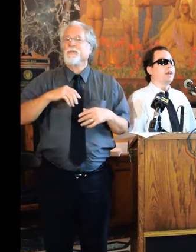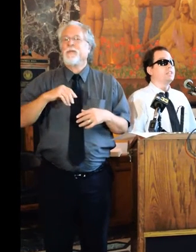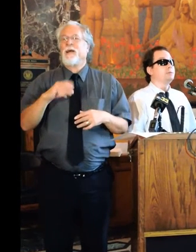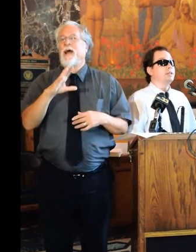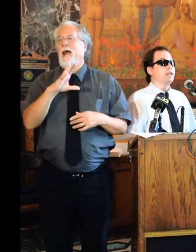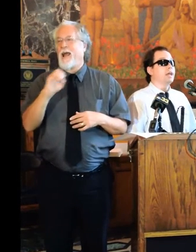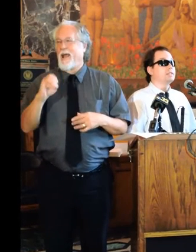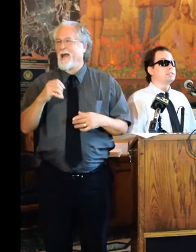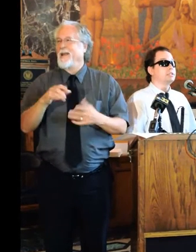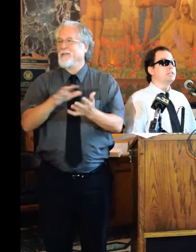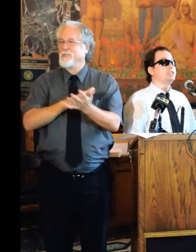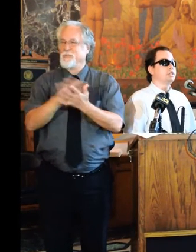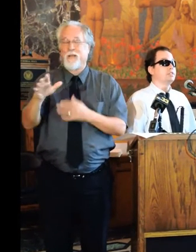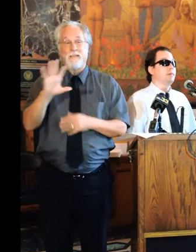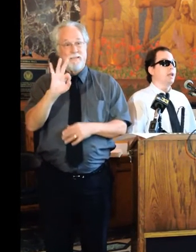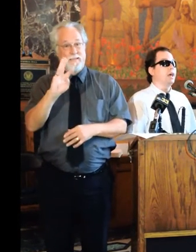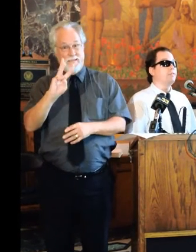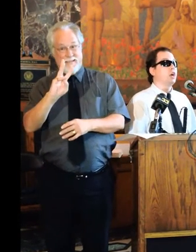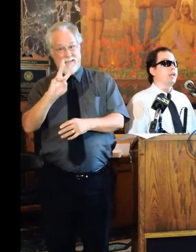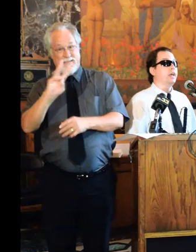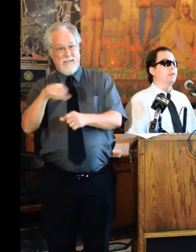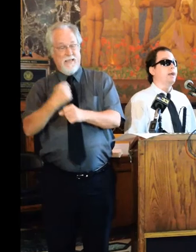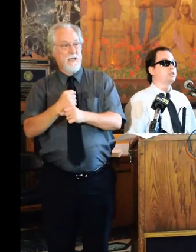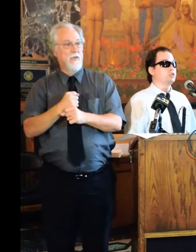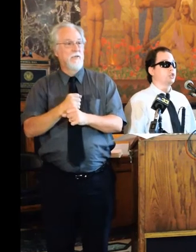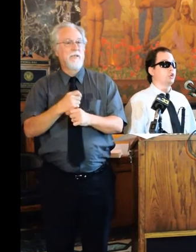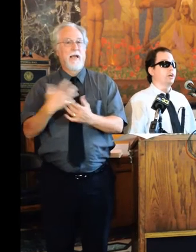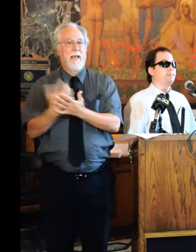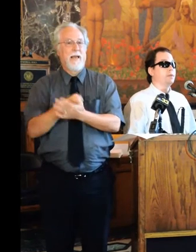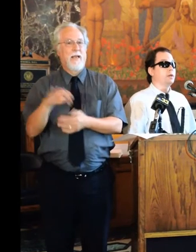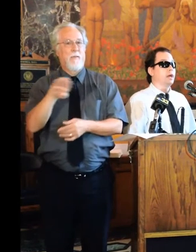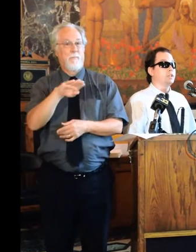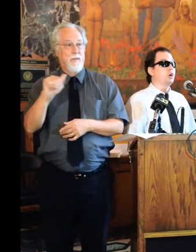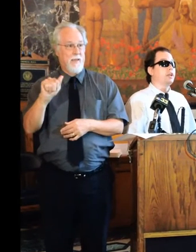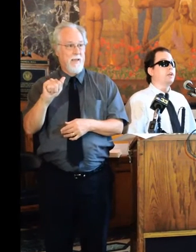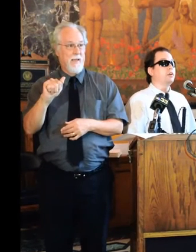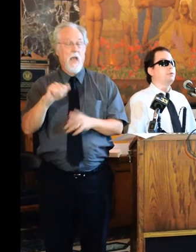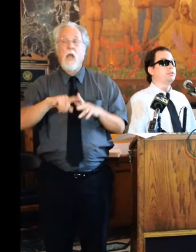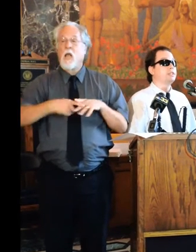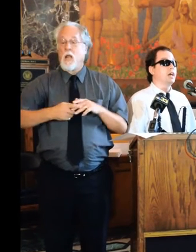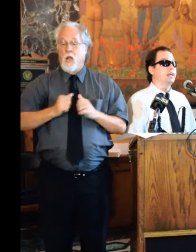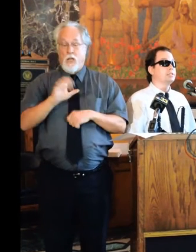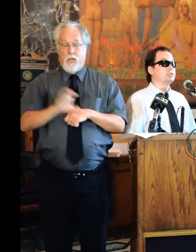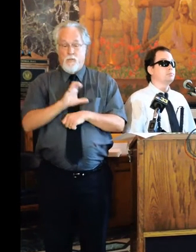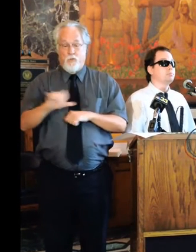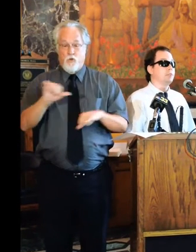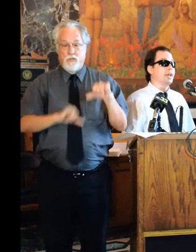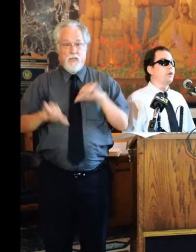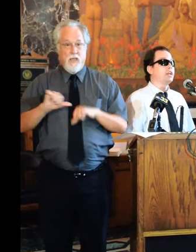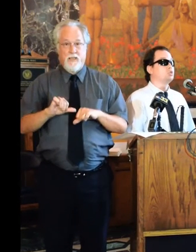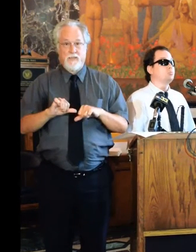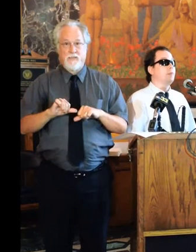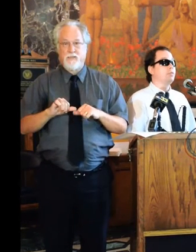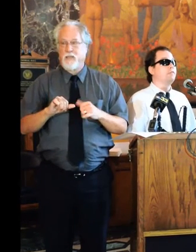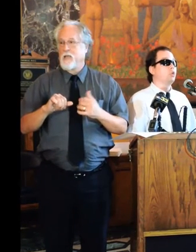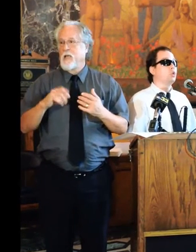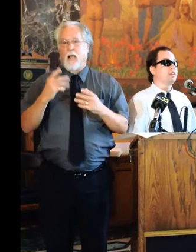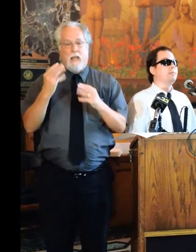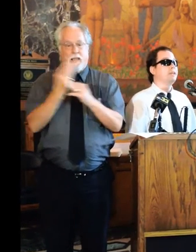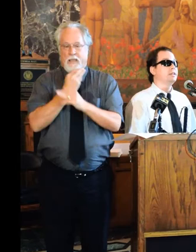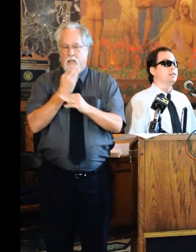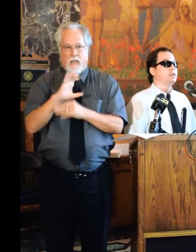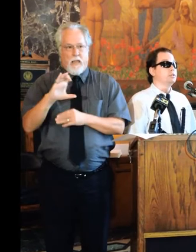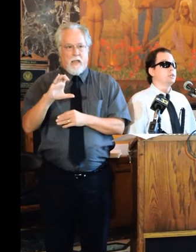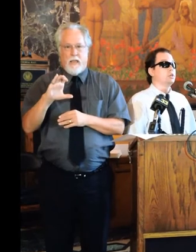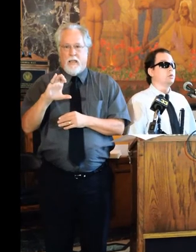And, I spent the next six years of my life trying to get a bachelor's degree. I started out in computer science, the calculus was mopping the